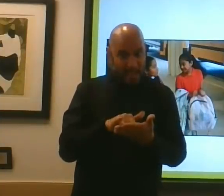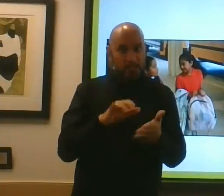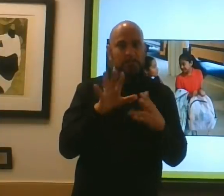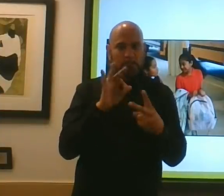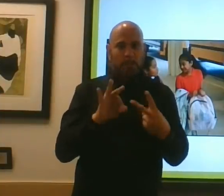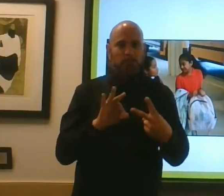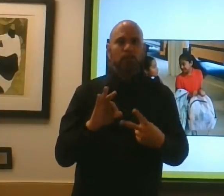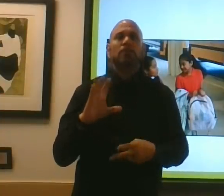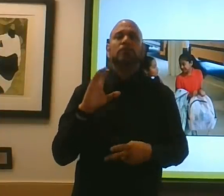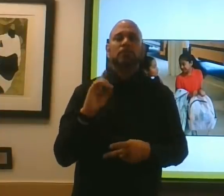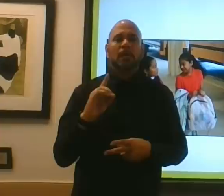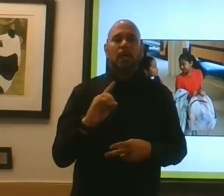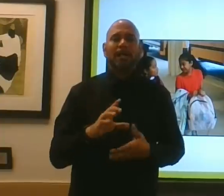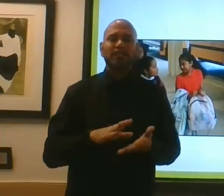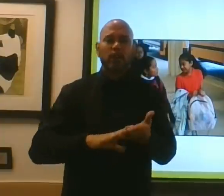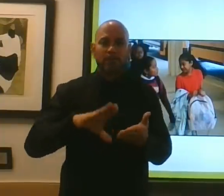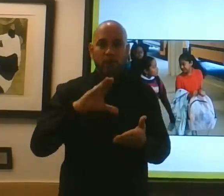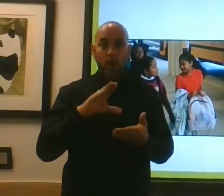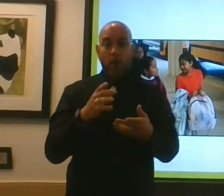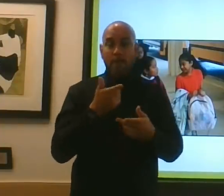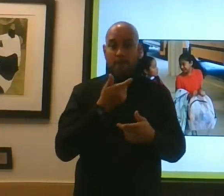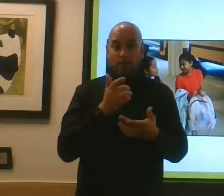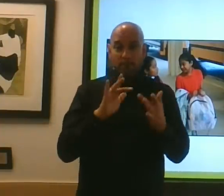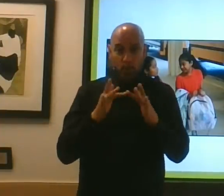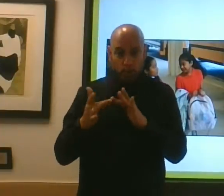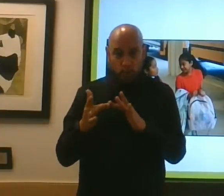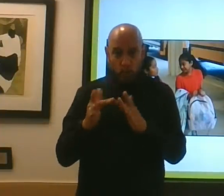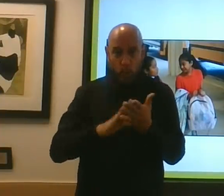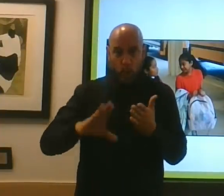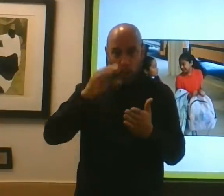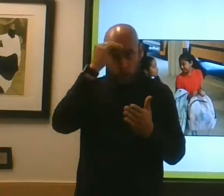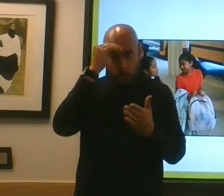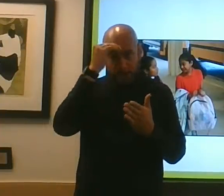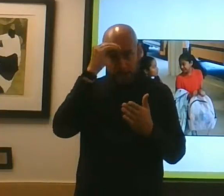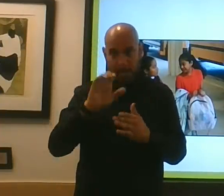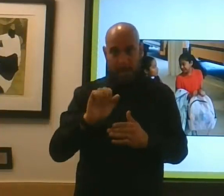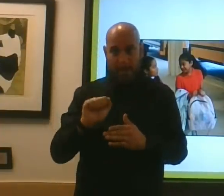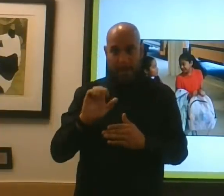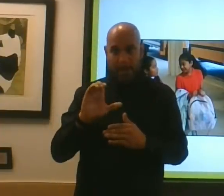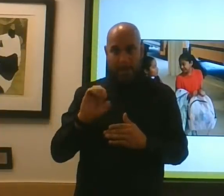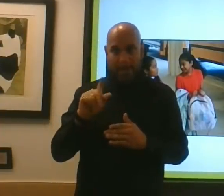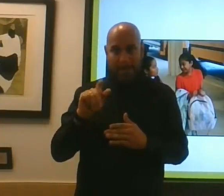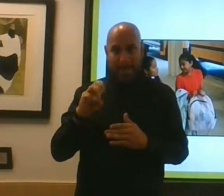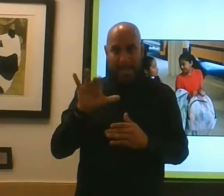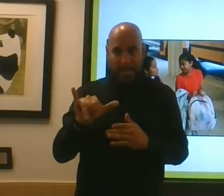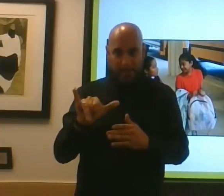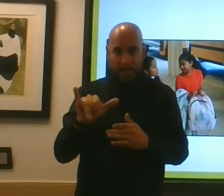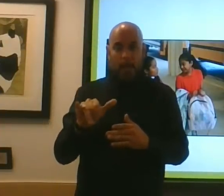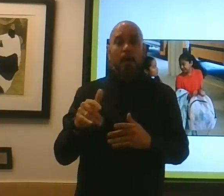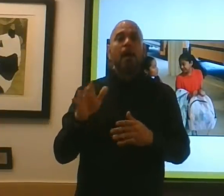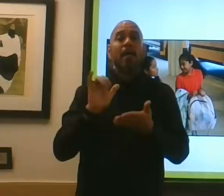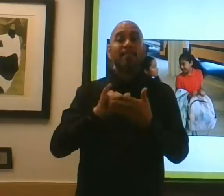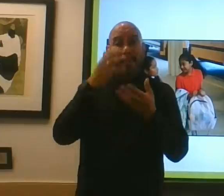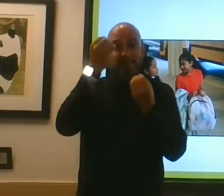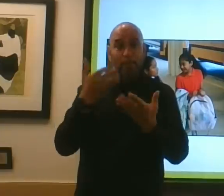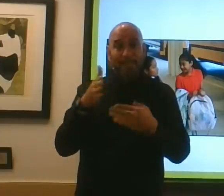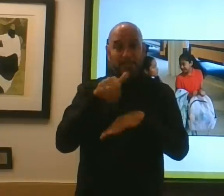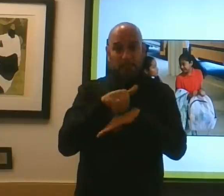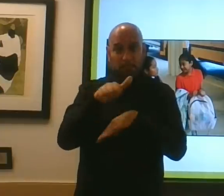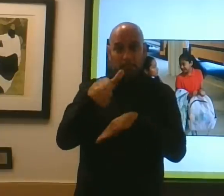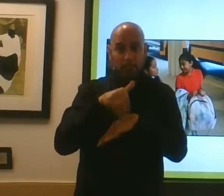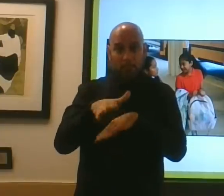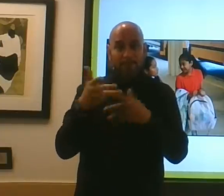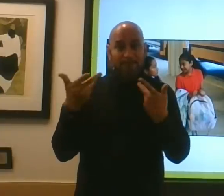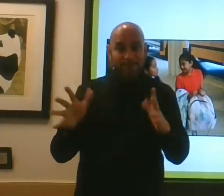Academy. That information was sent to all of you on July 5th. And right now, many of you, hundreds,